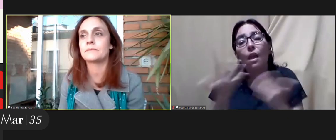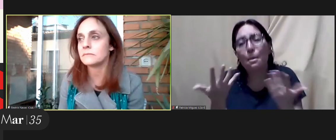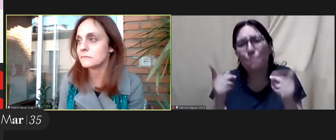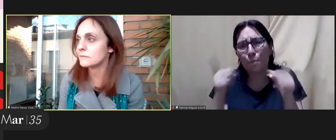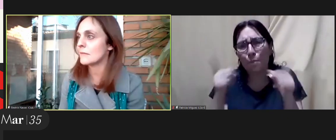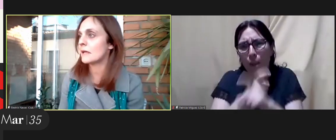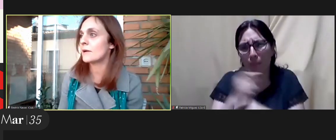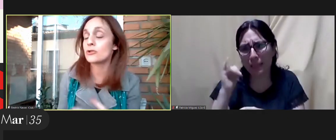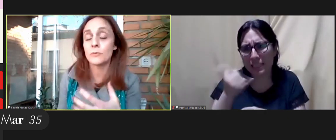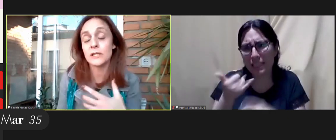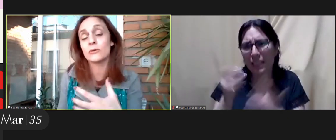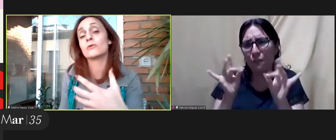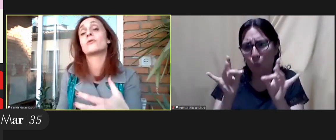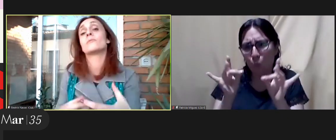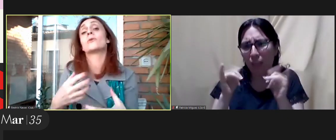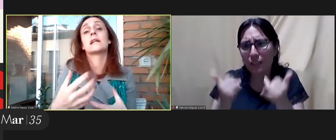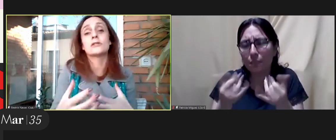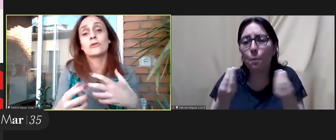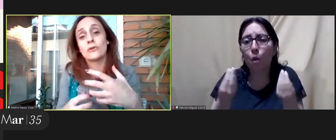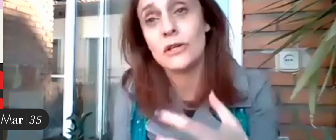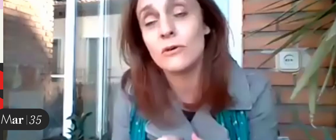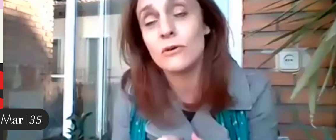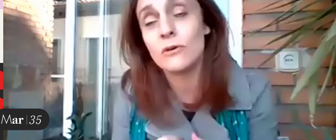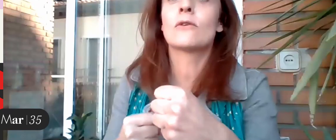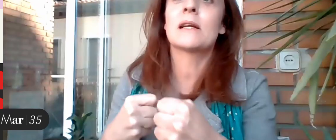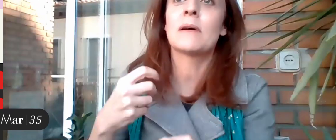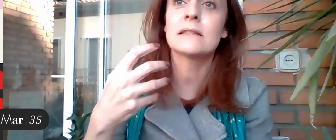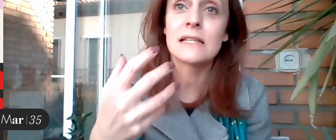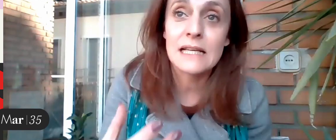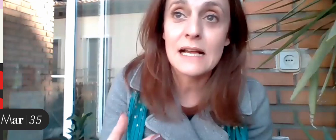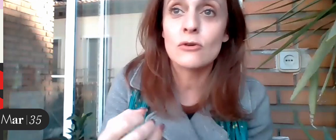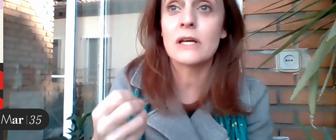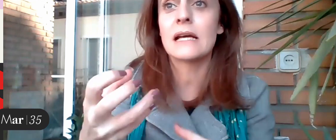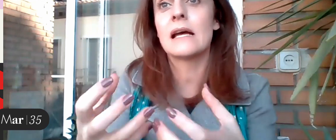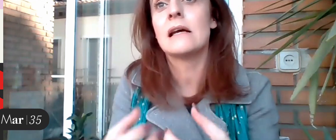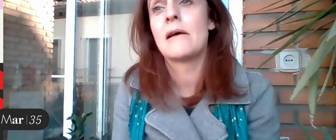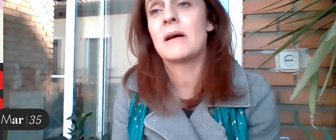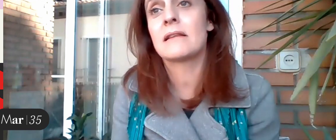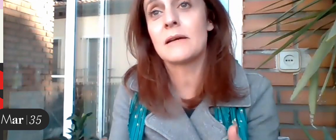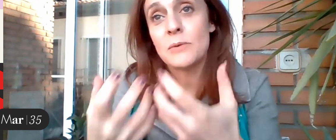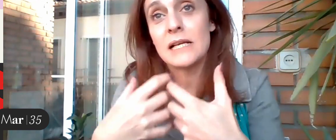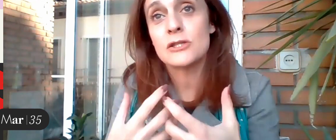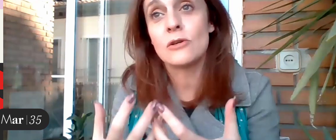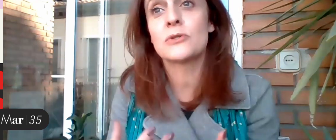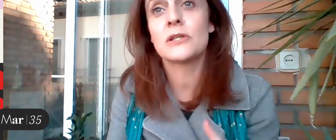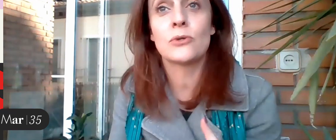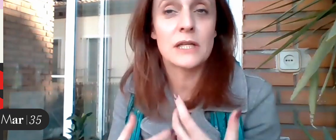had its problems because we found people who were opposed even women were opposed no i don't want to be part of something